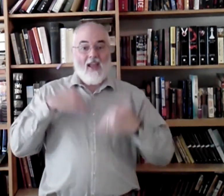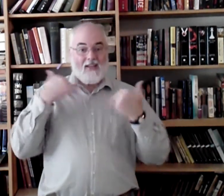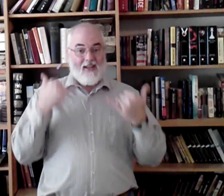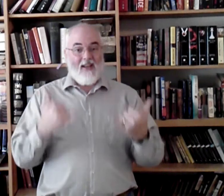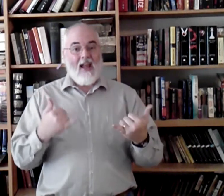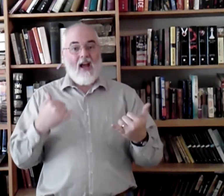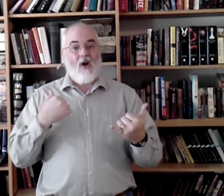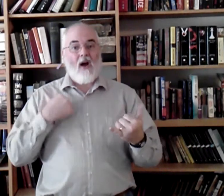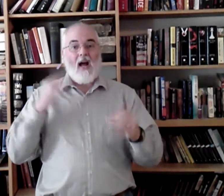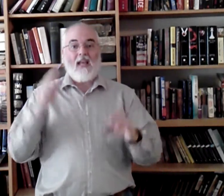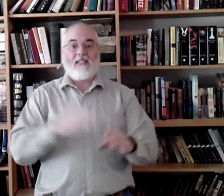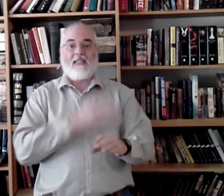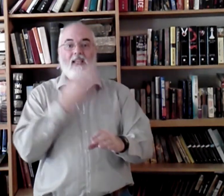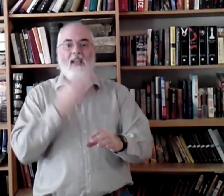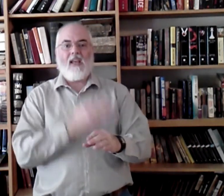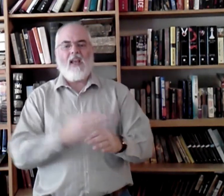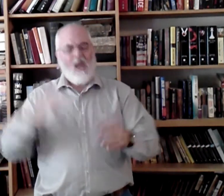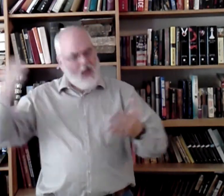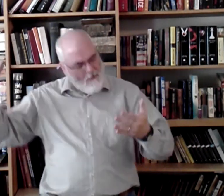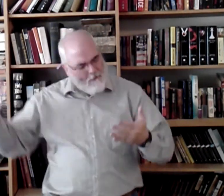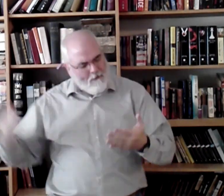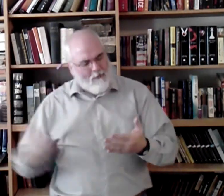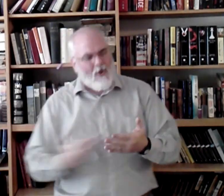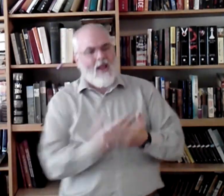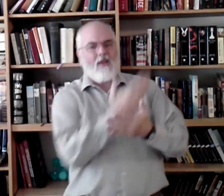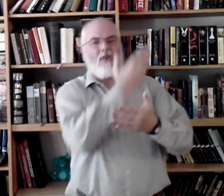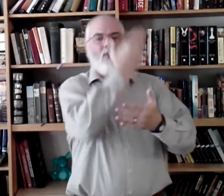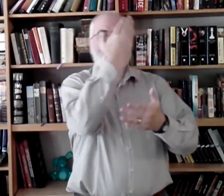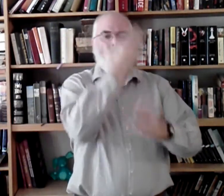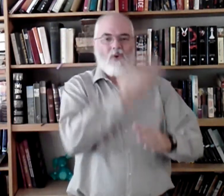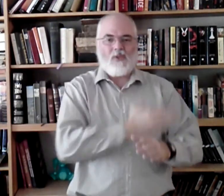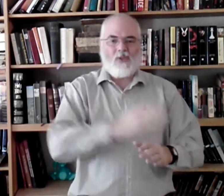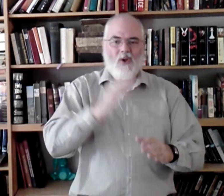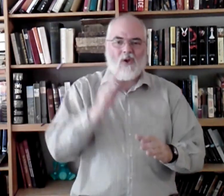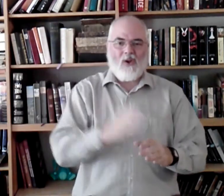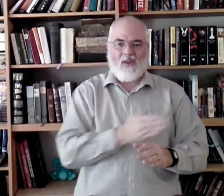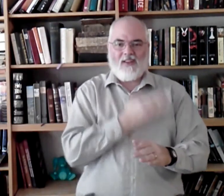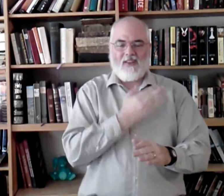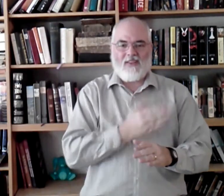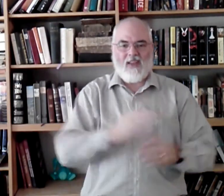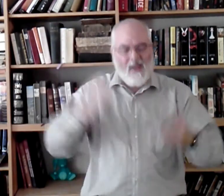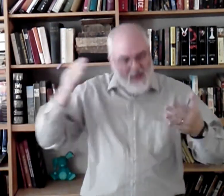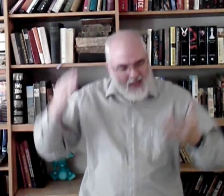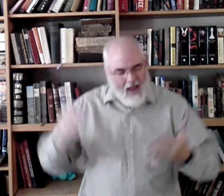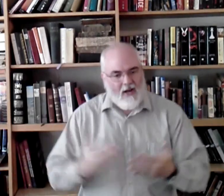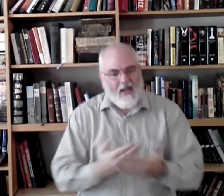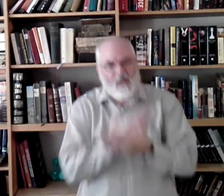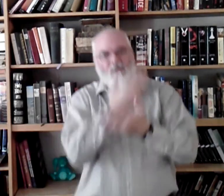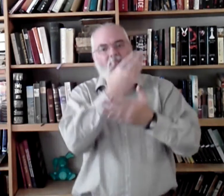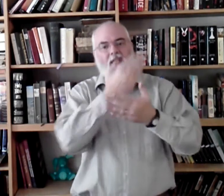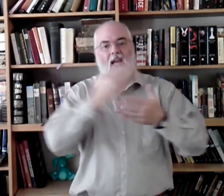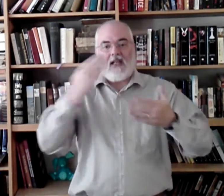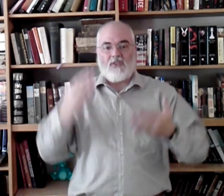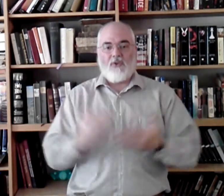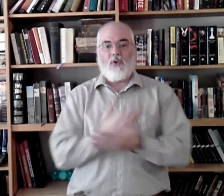and now I sing a brand new song. Okay? I'm going to emphasize new.